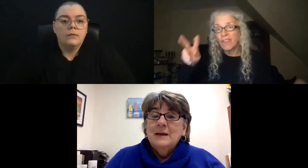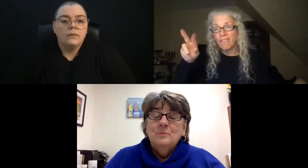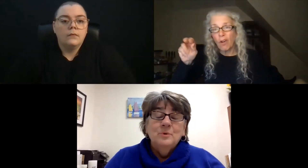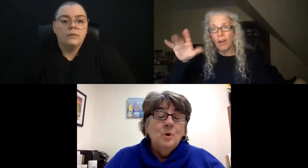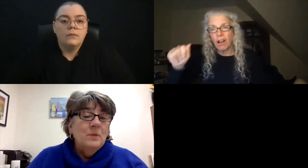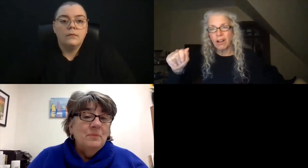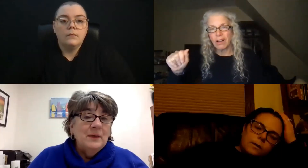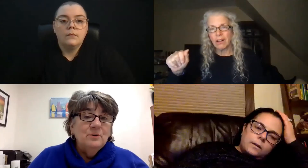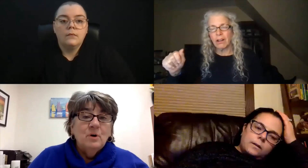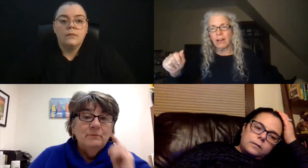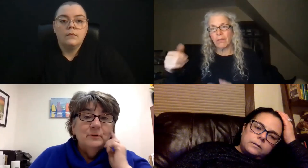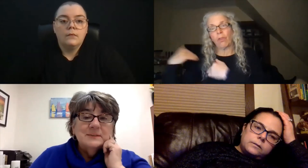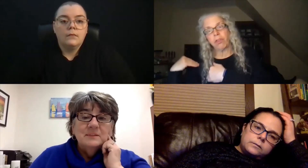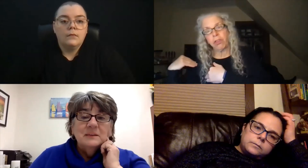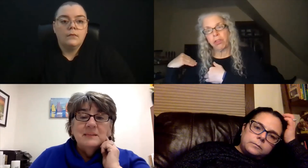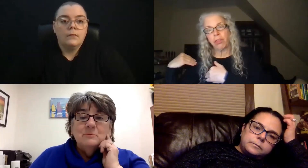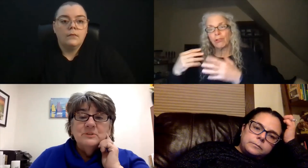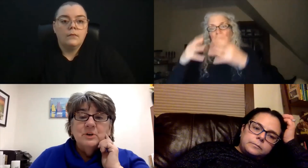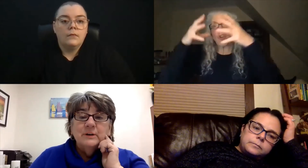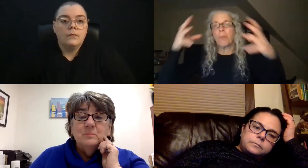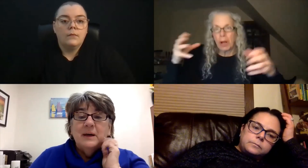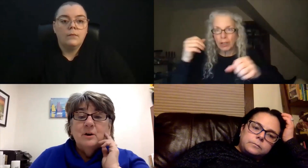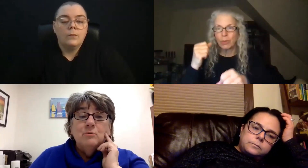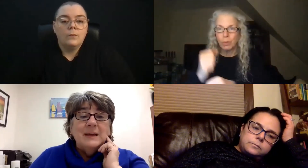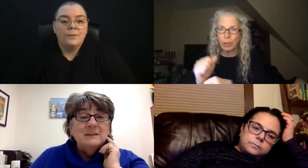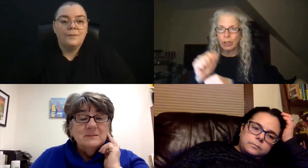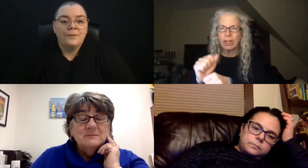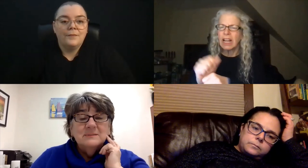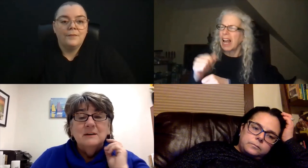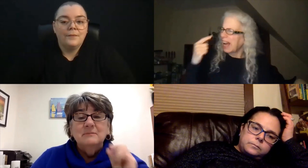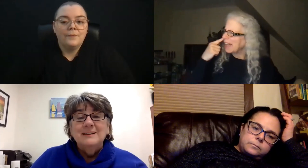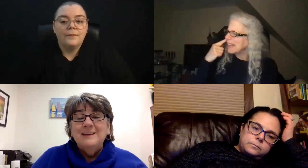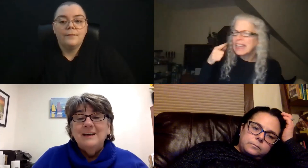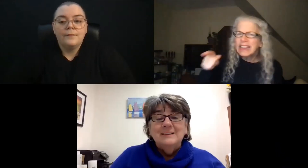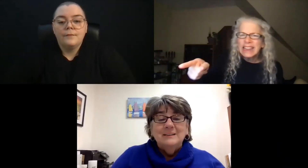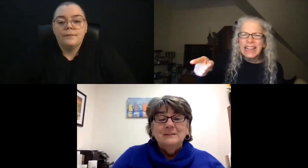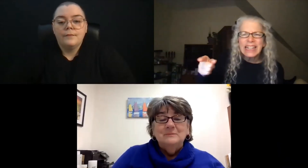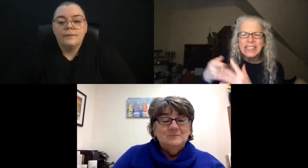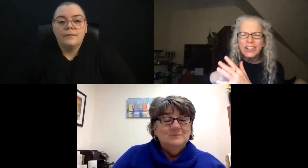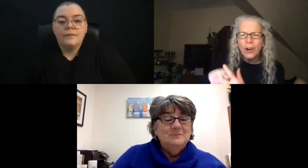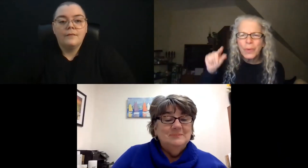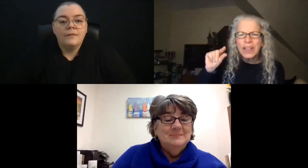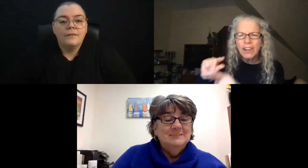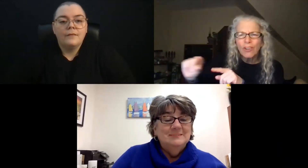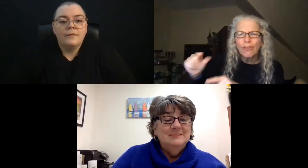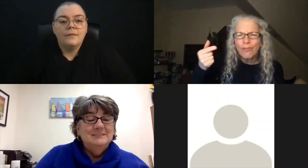I don't know. I they could offer us. think they were started by a grant. that right? Hi, Leela.